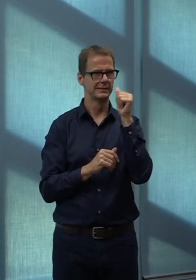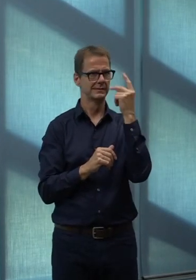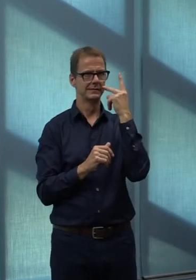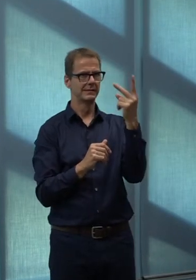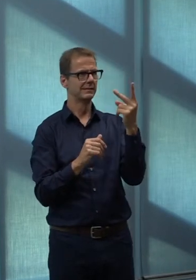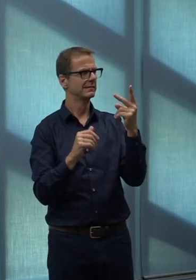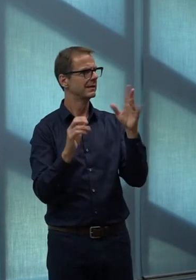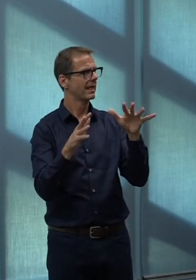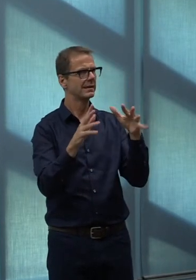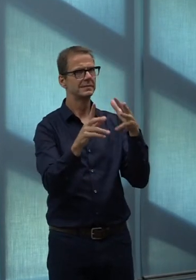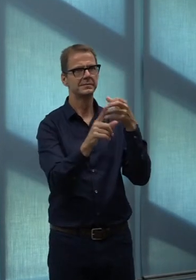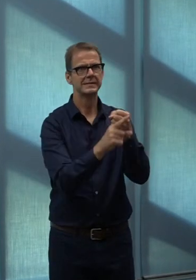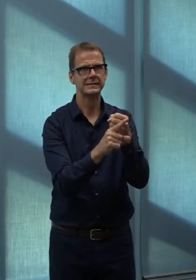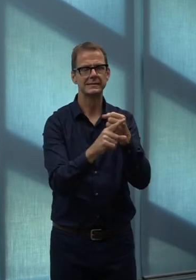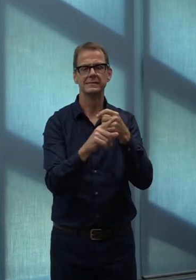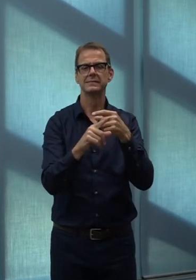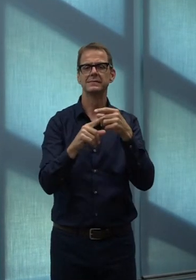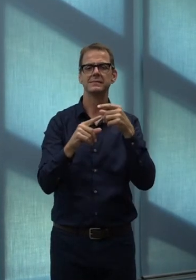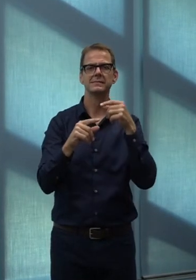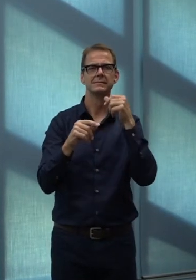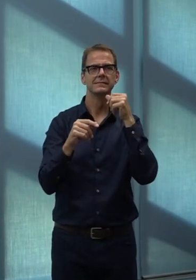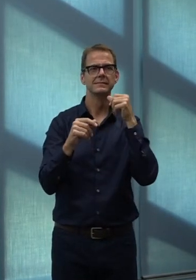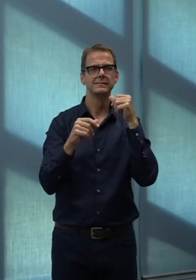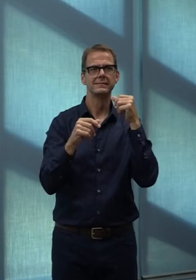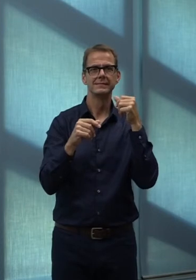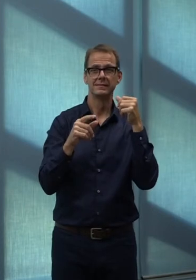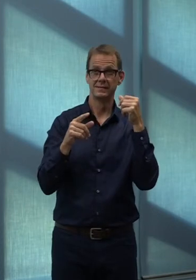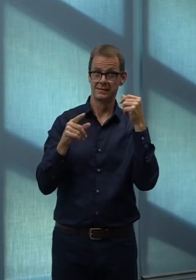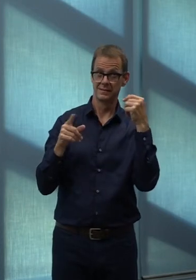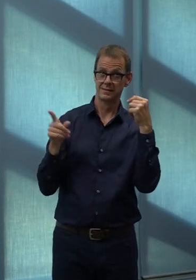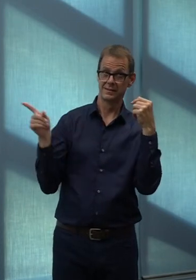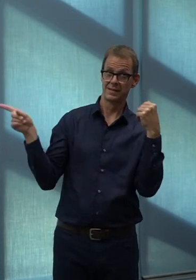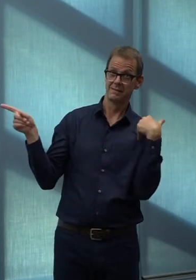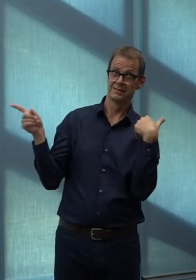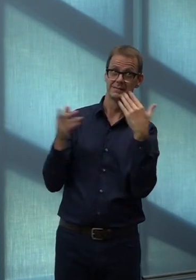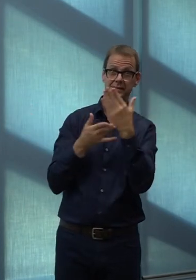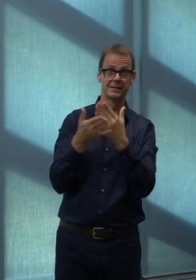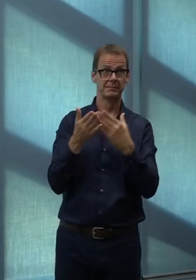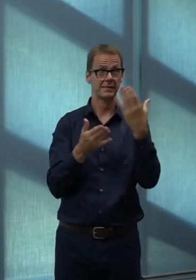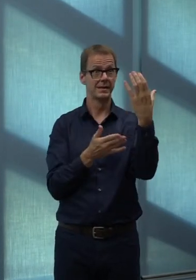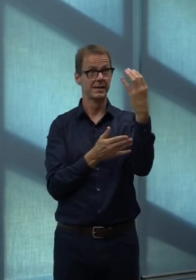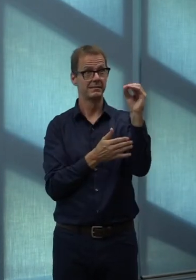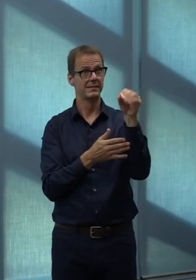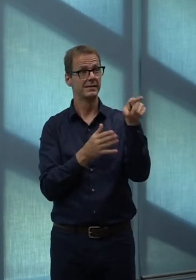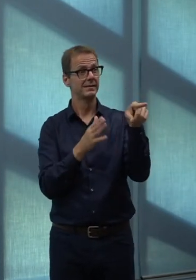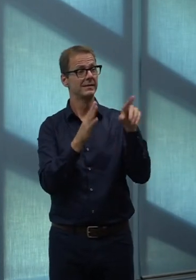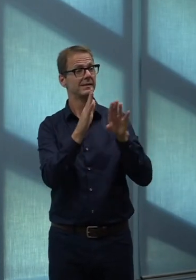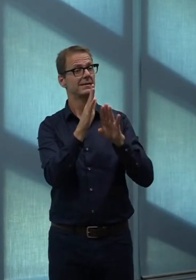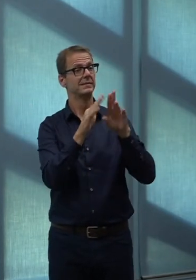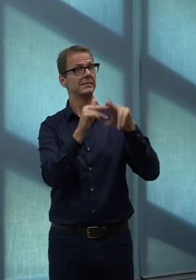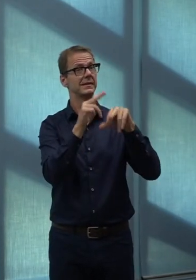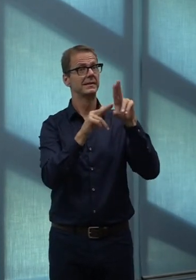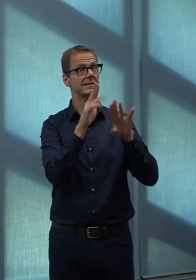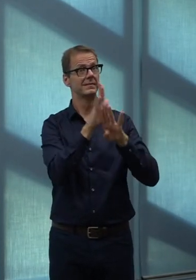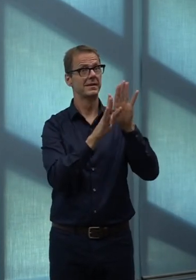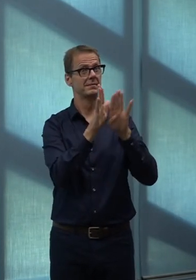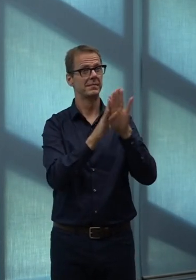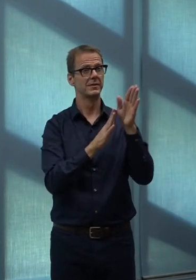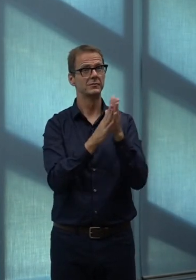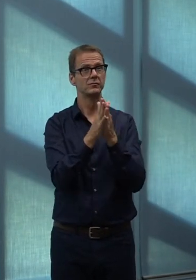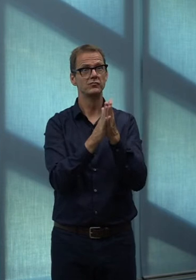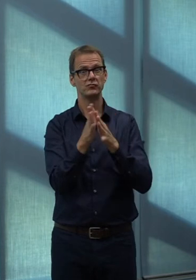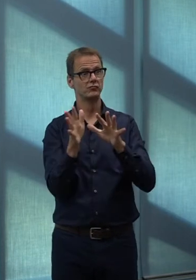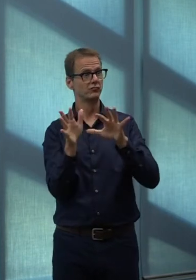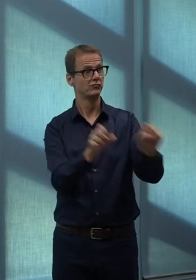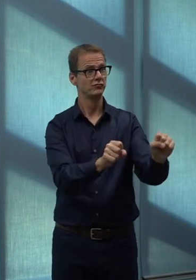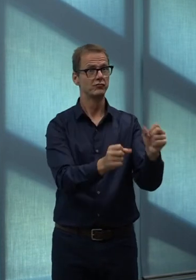the sum total of this in terms of what it will mean for car dependency over the long term, affordability of real estate over